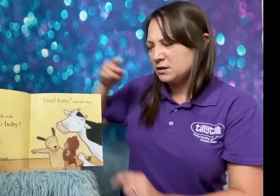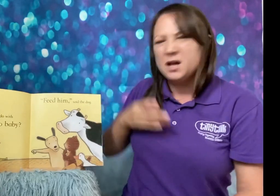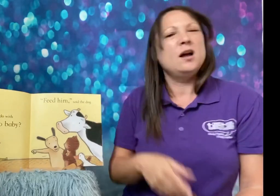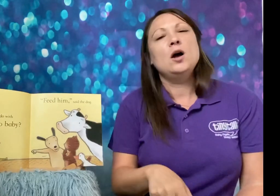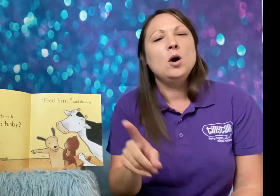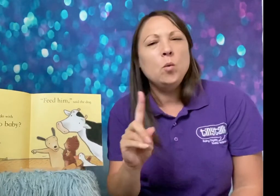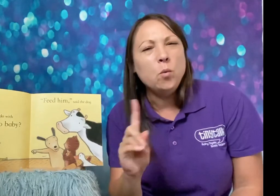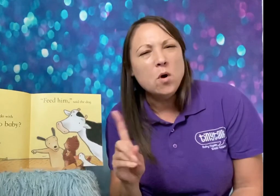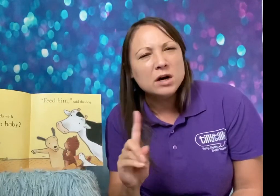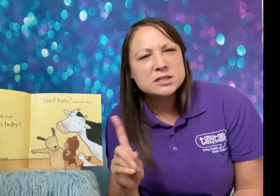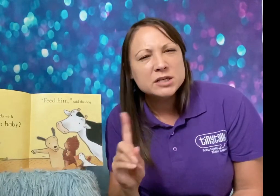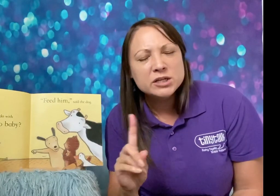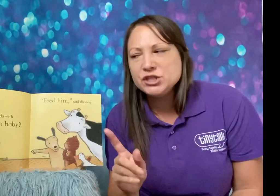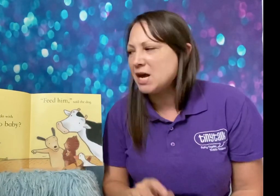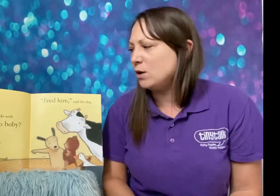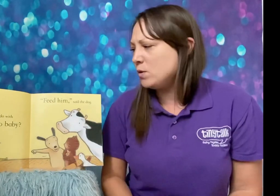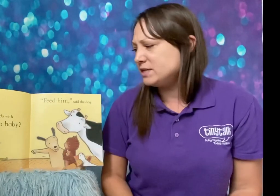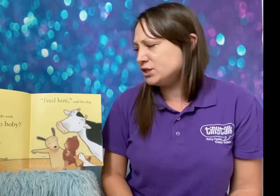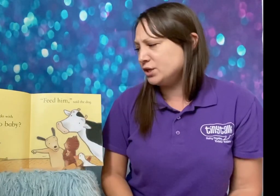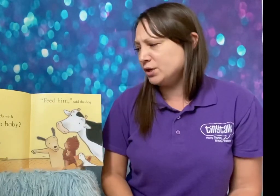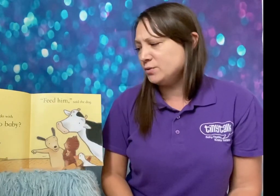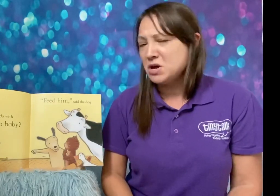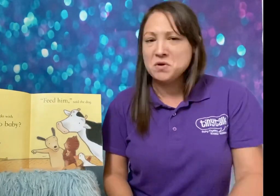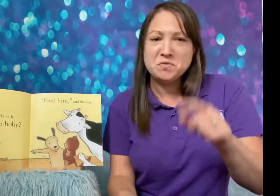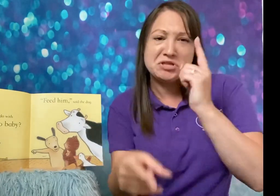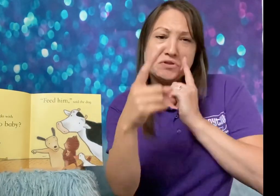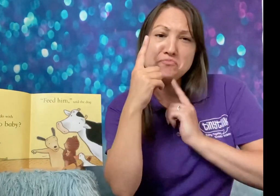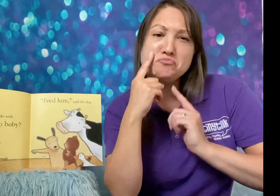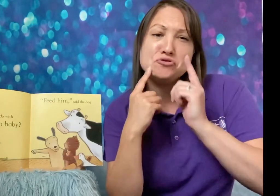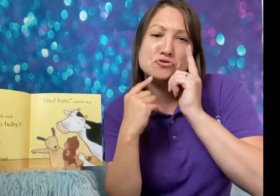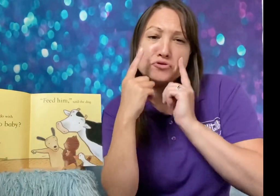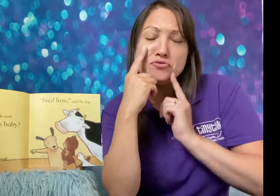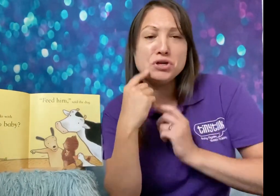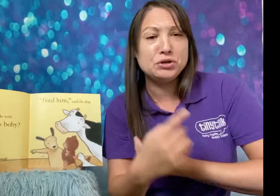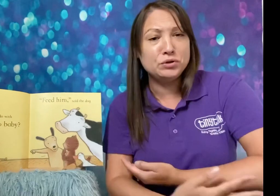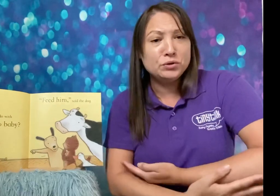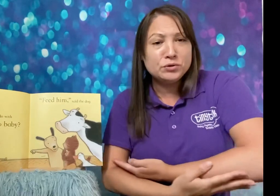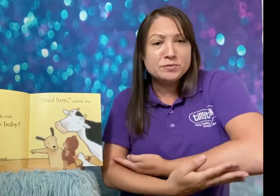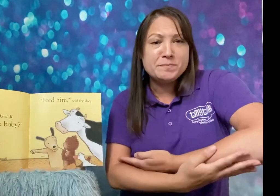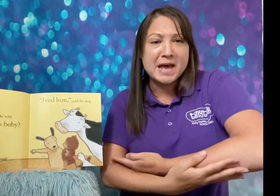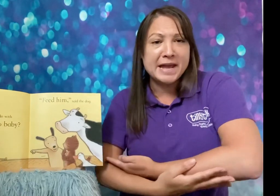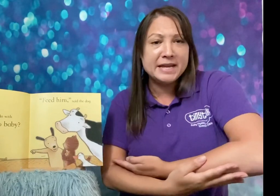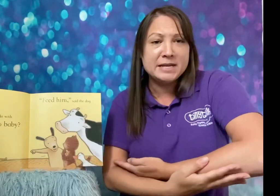What shall we do with the boo hoo baby?